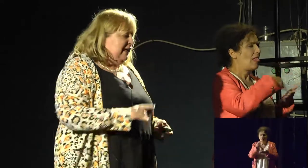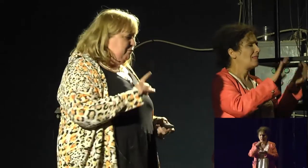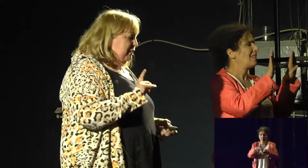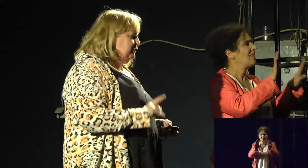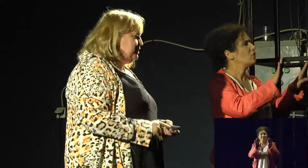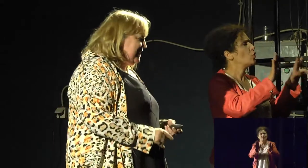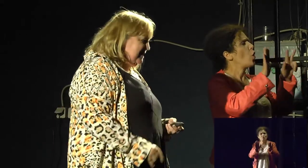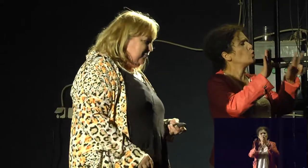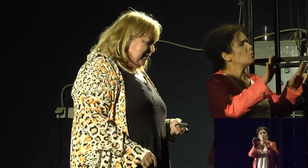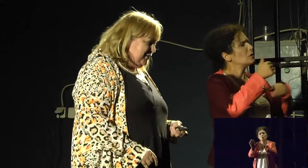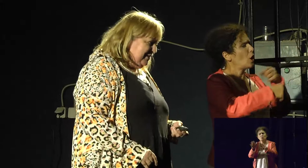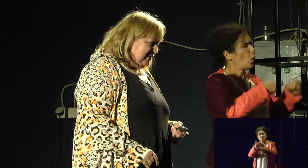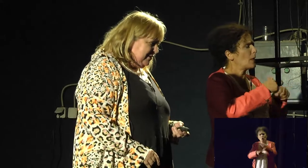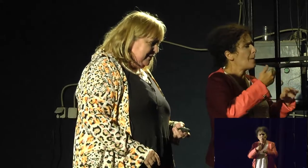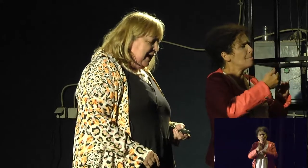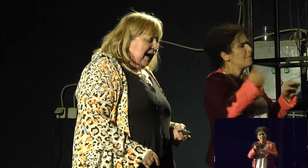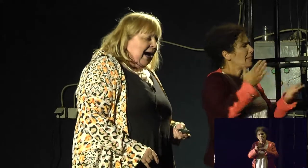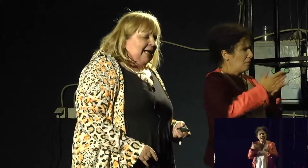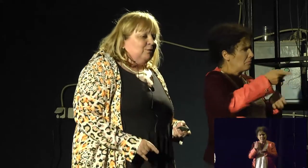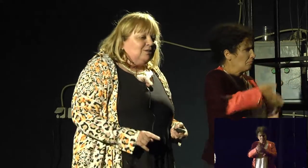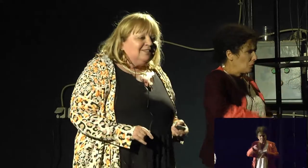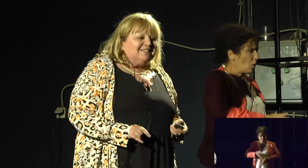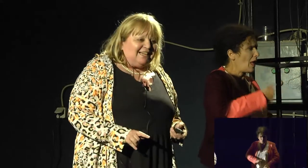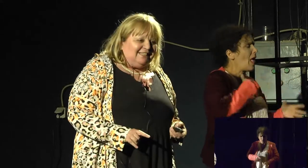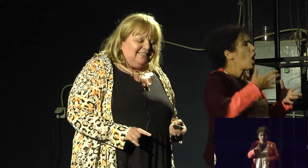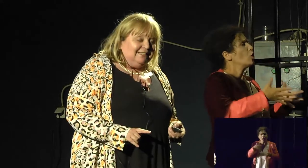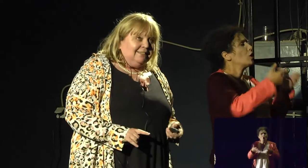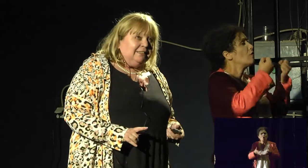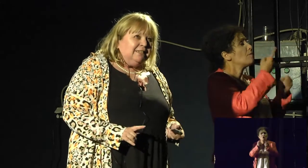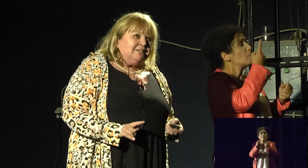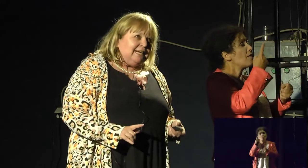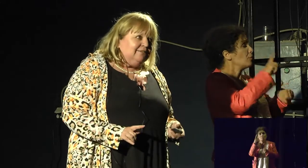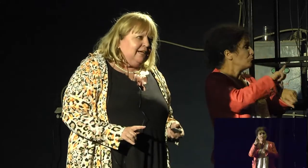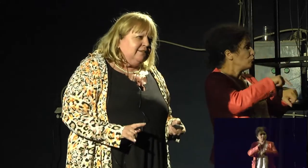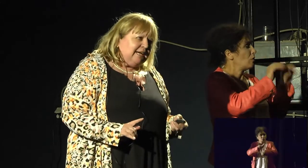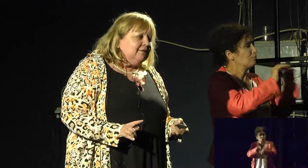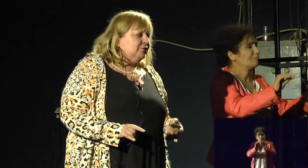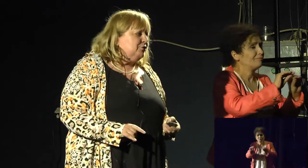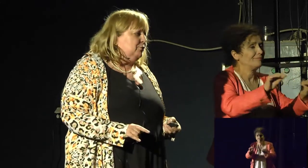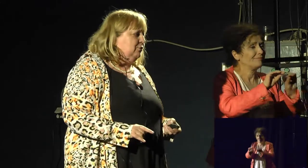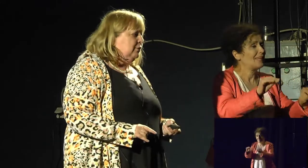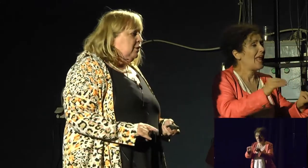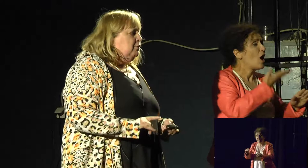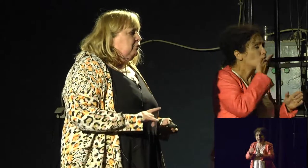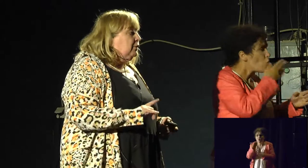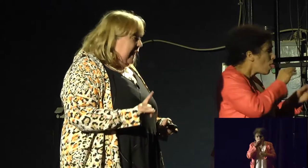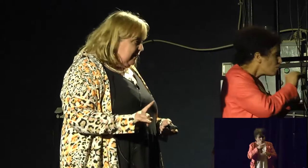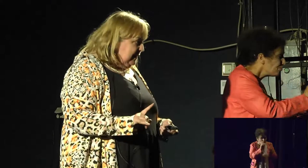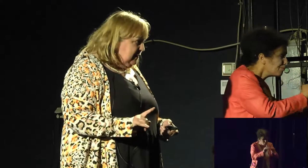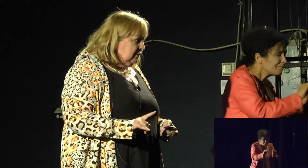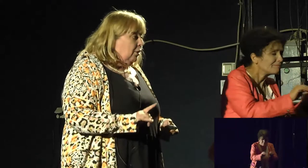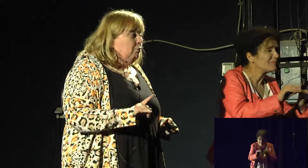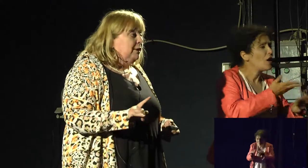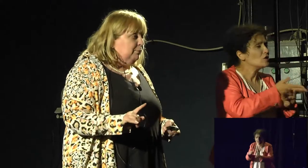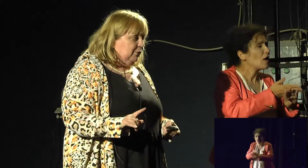born, I gave my first sex education lesson, and it was in a secondary technical school for